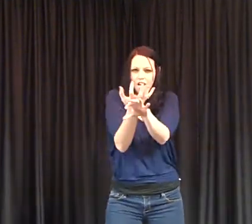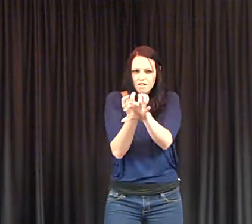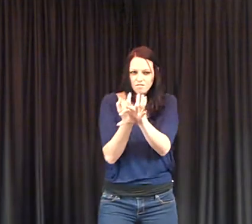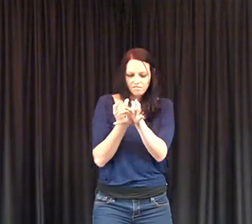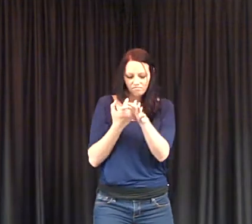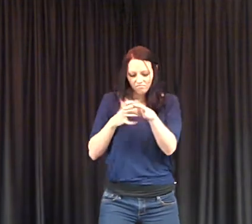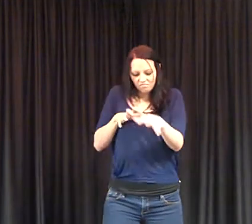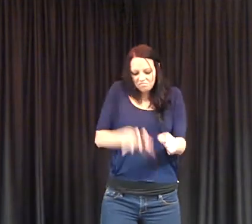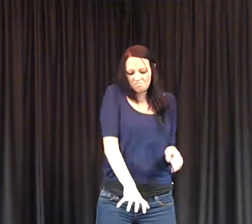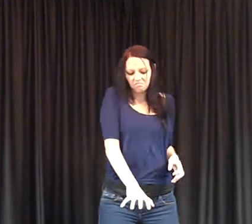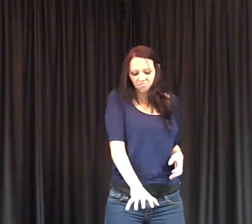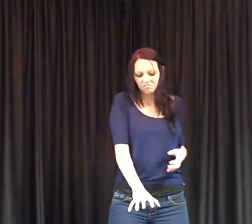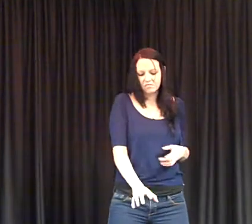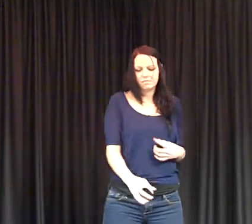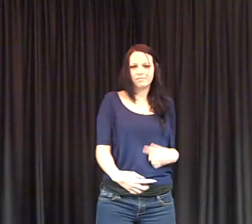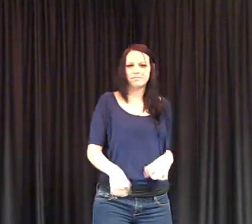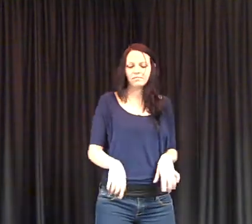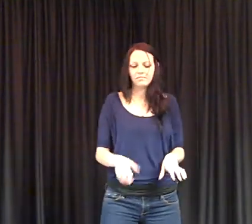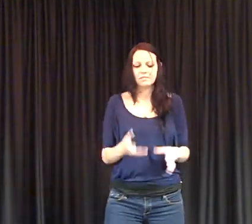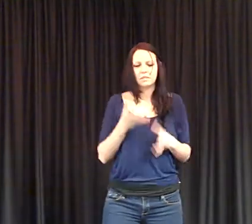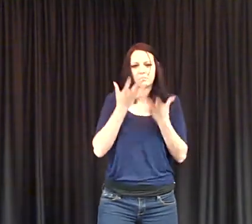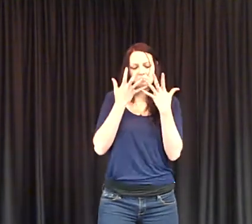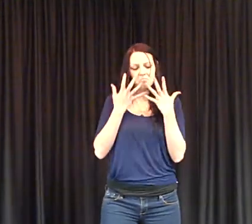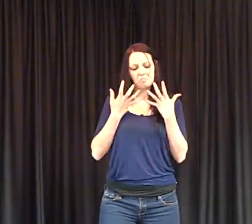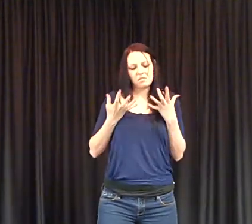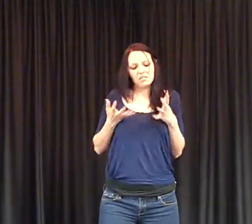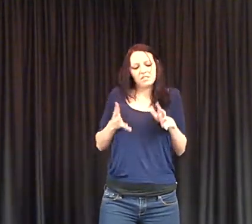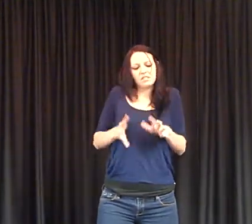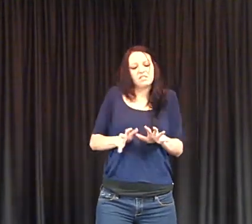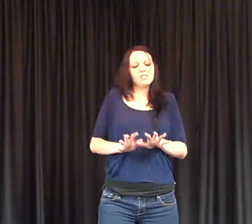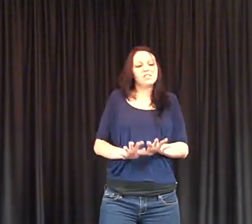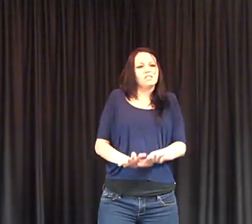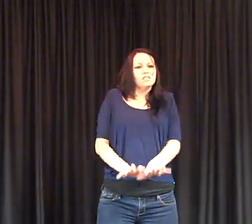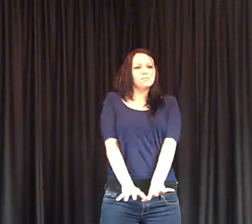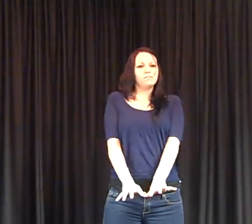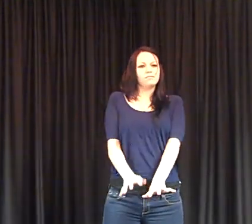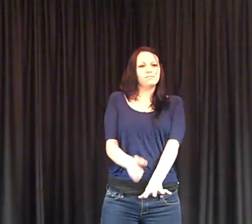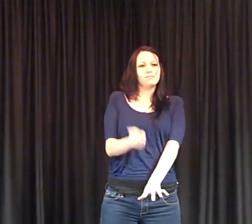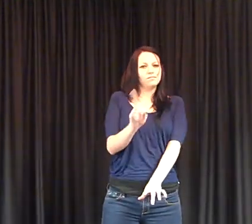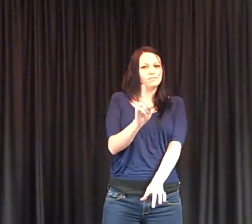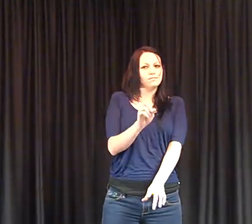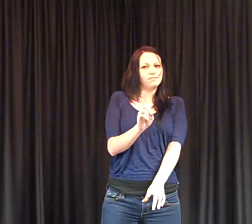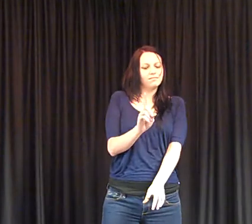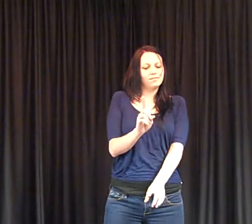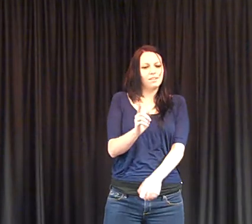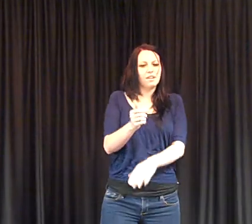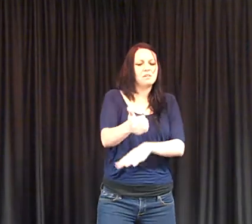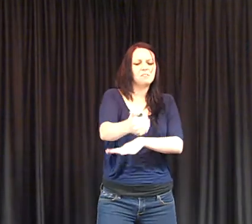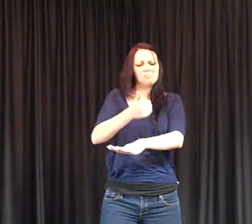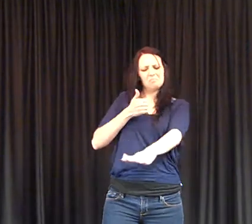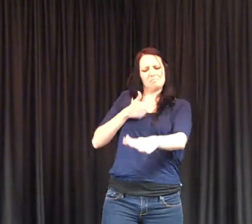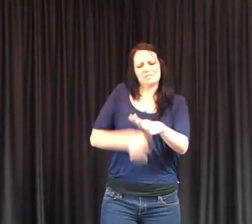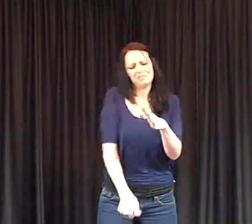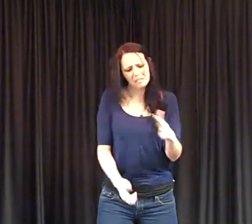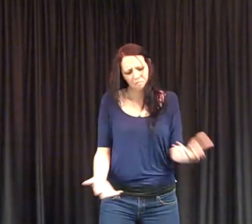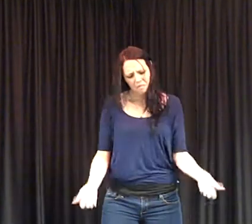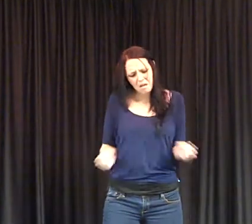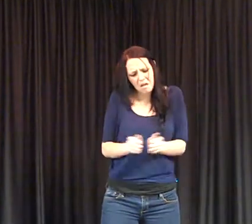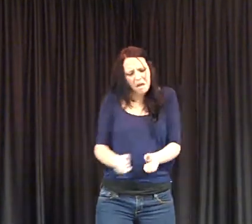the rock if I knew which you came. Take the sorrow you gave and all the stakes you claim. And don't forget the blame.